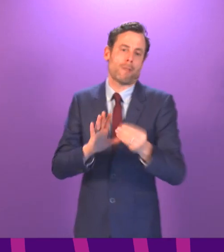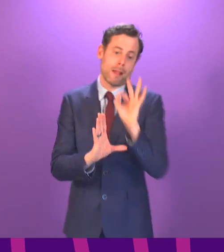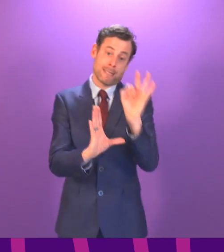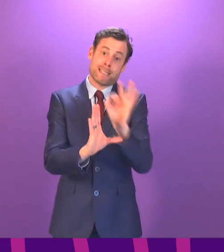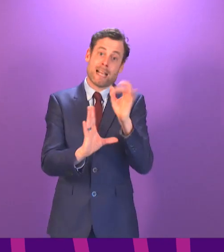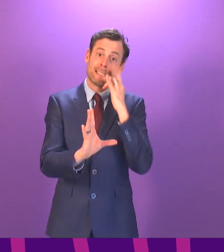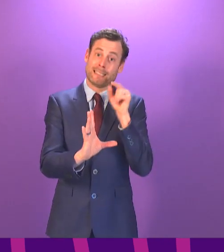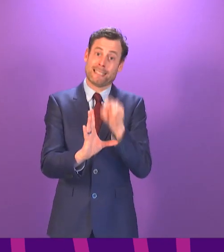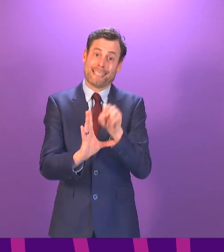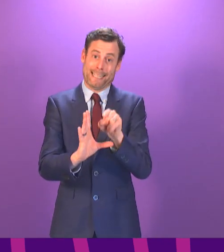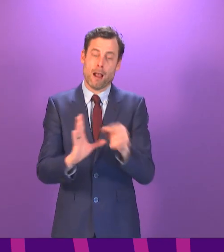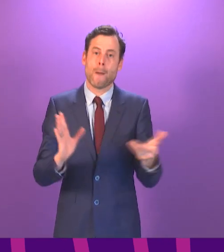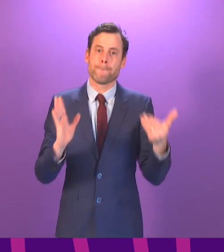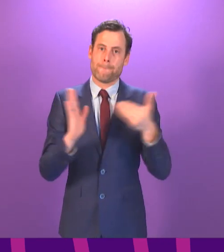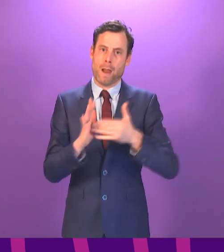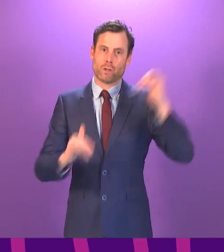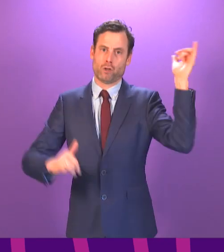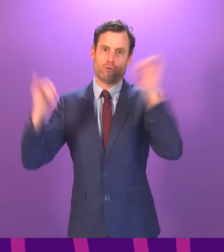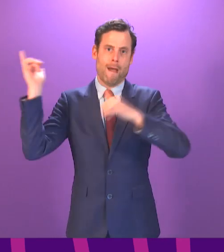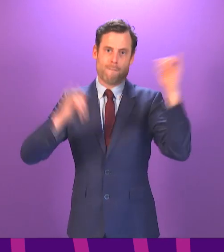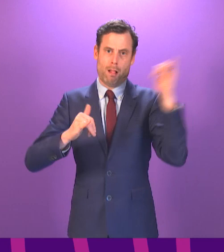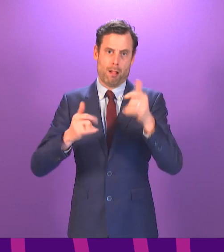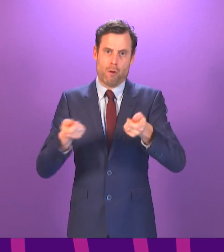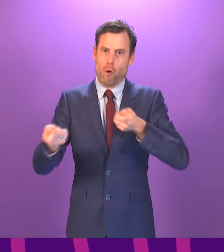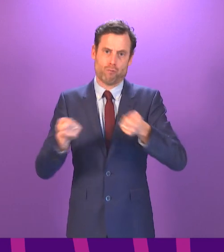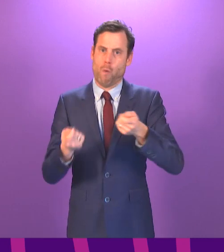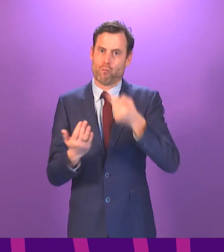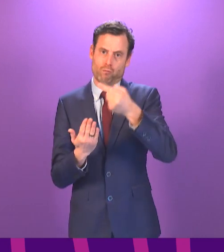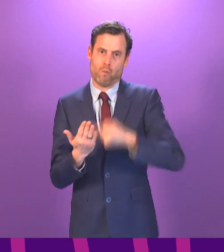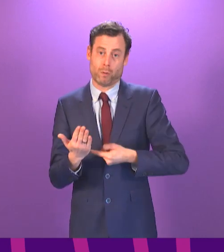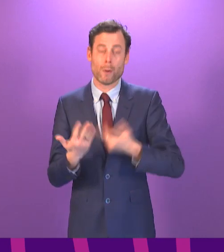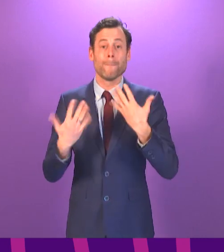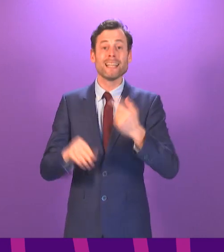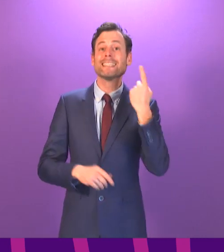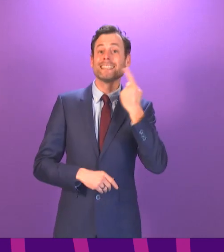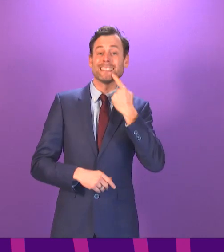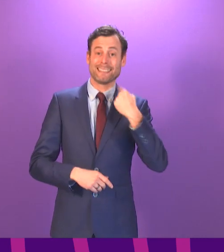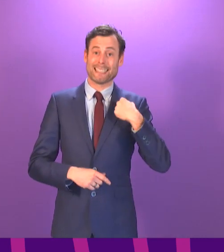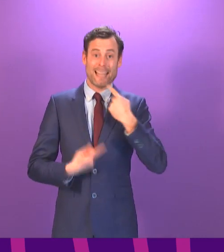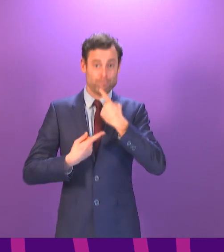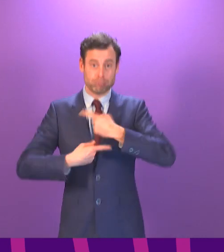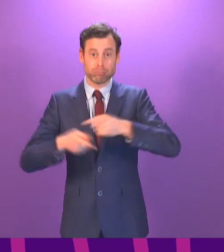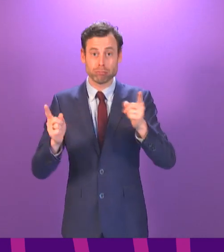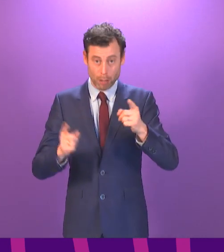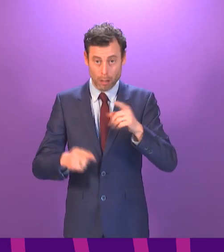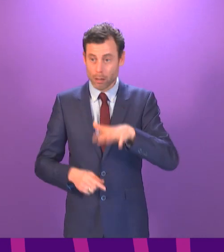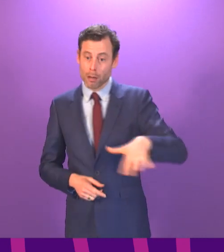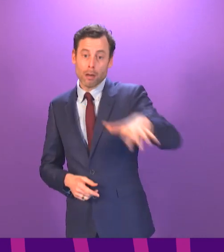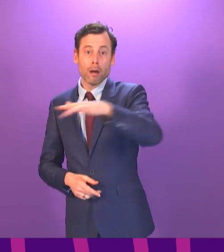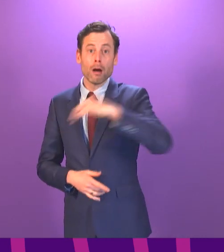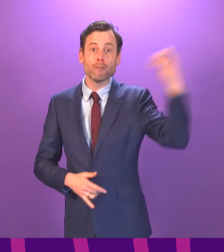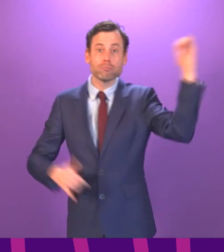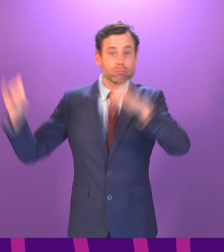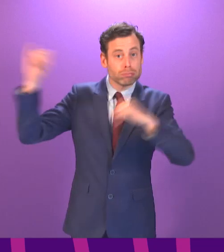restrictions. Michael Matheson announced yesterday that from Monday, all travellers to Scotland from outside the common travel area will be required to undergo